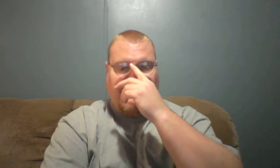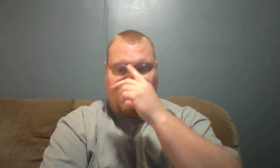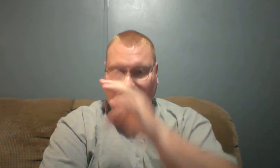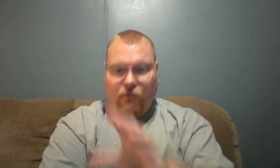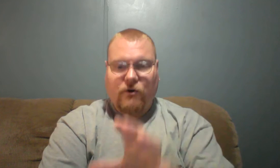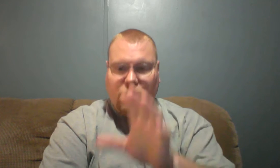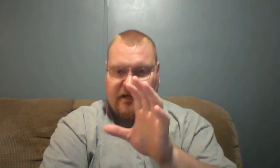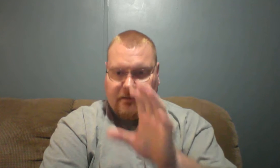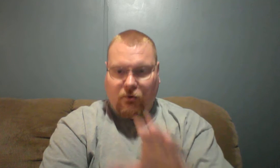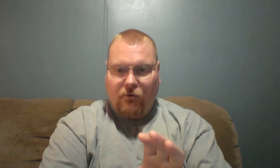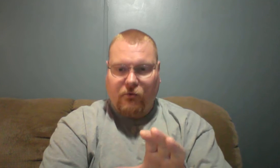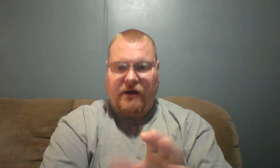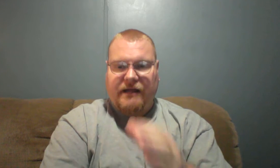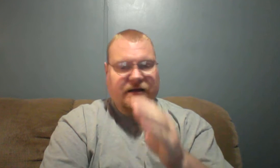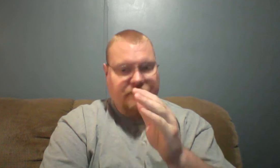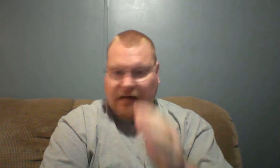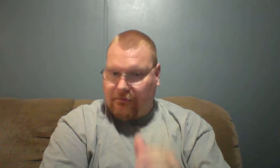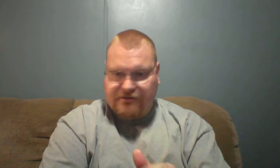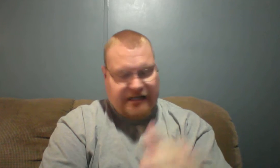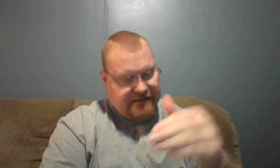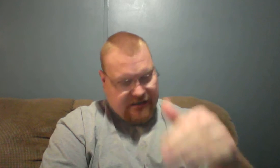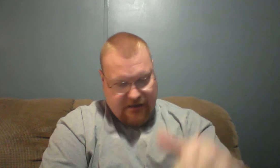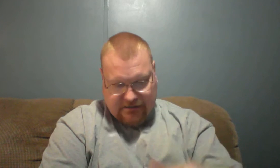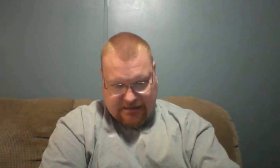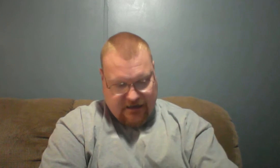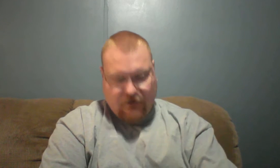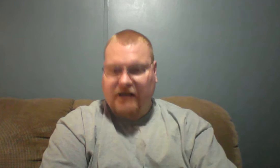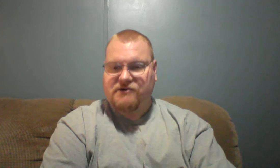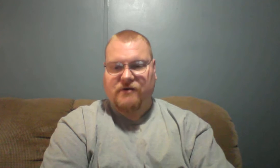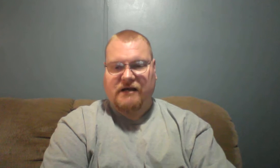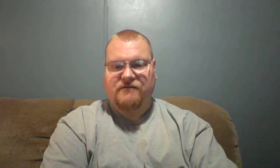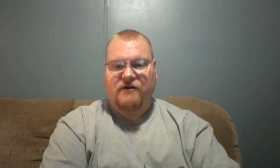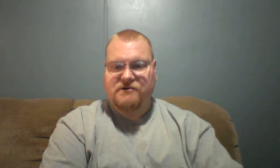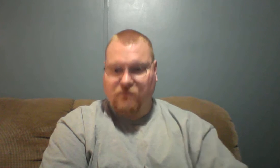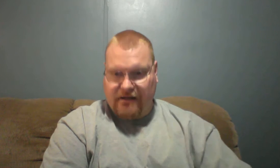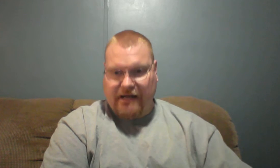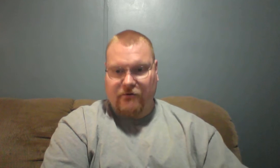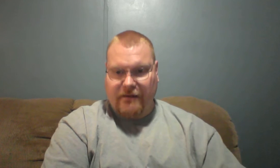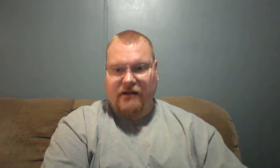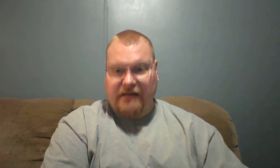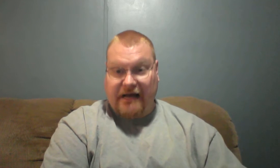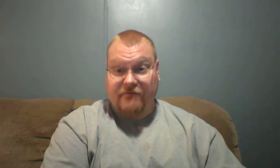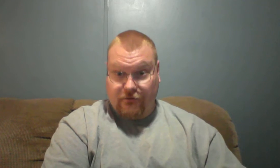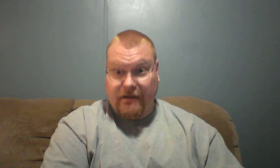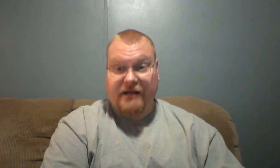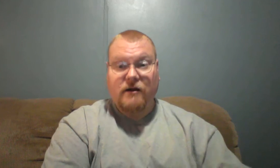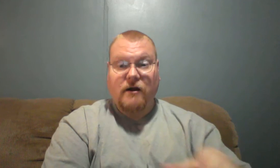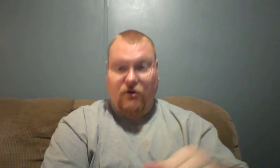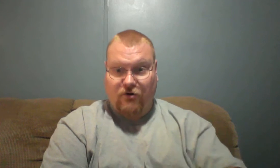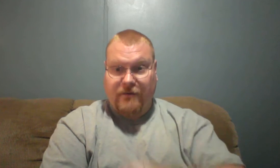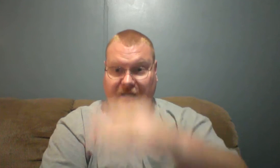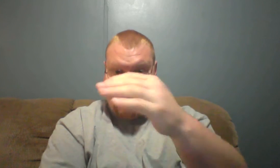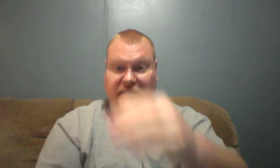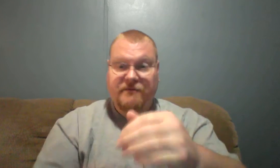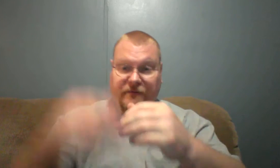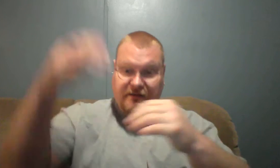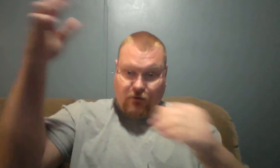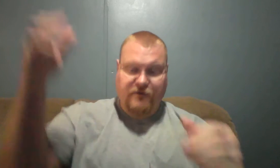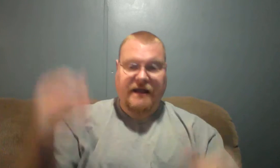know we're going to get pulled away. Bible says it, dead in Christ arise first, and we that remain alive and remain are going to be called up to meet the Lord in the air.